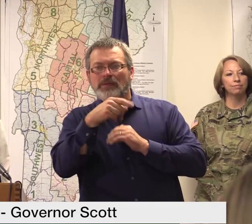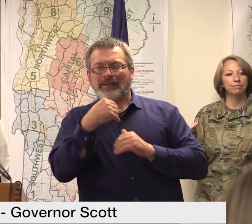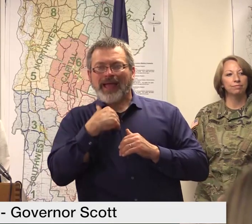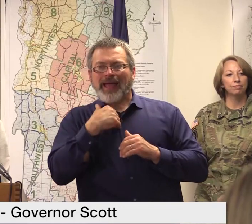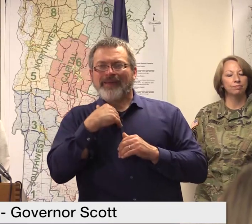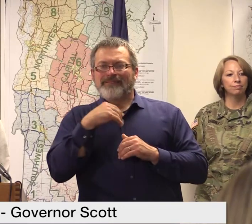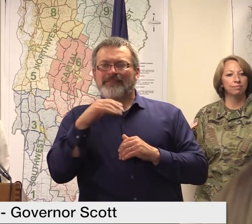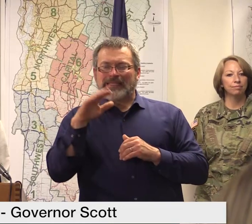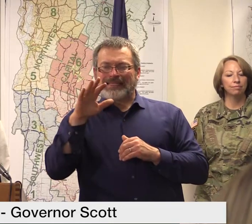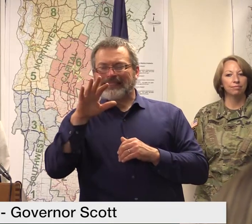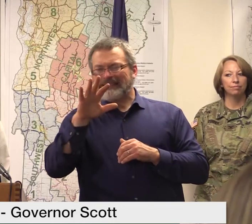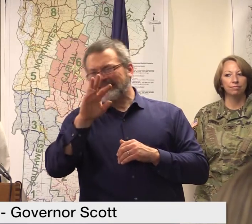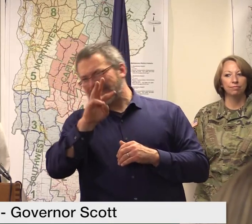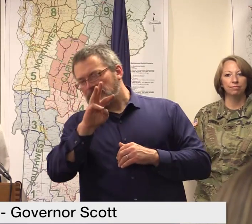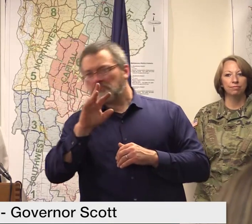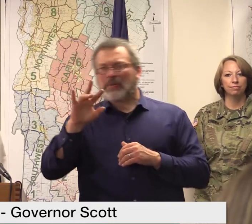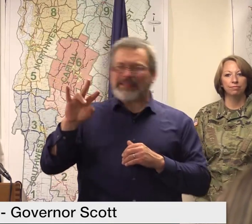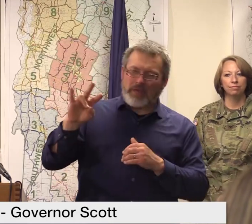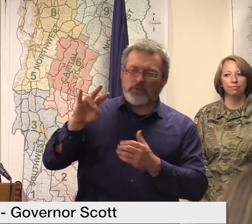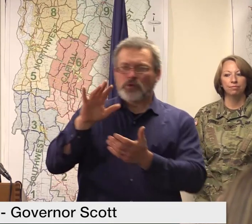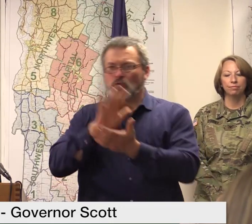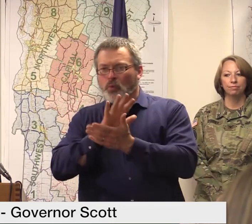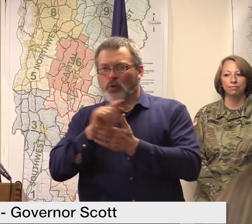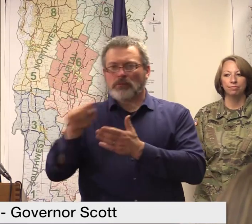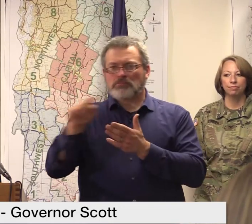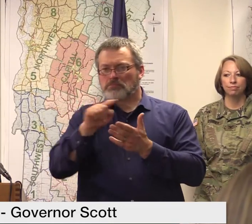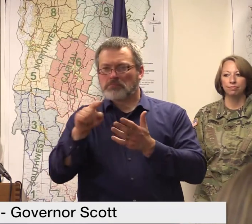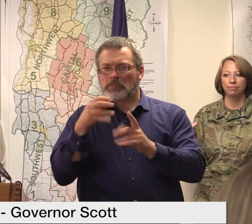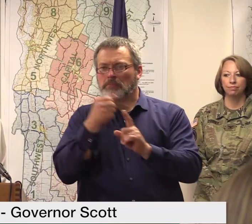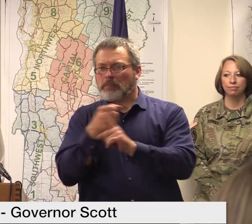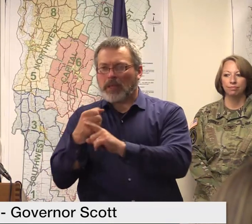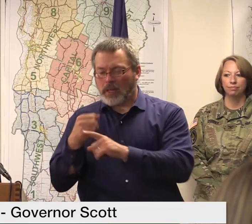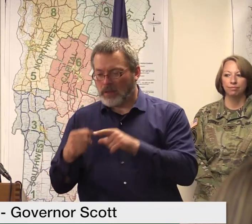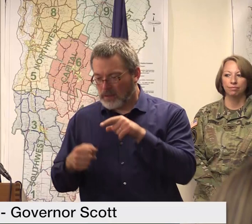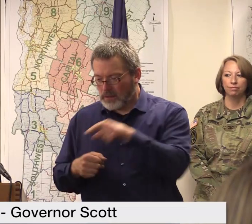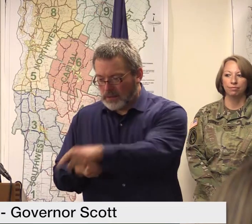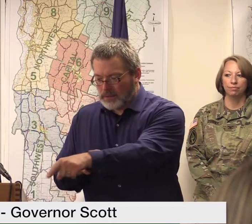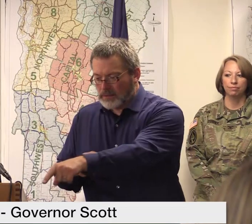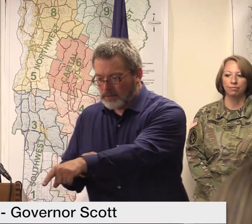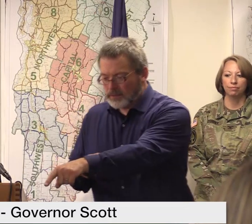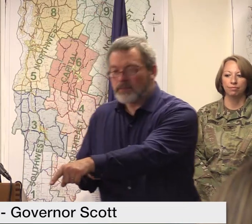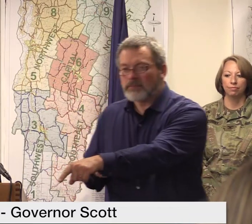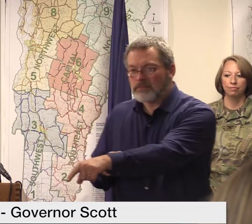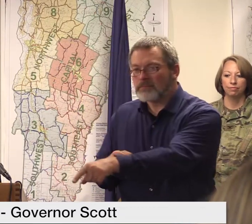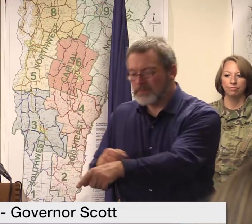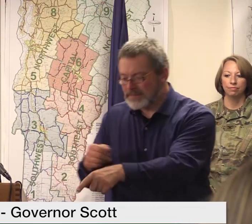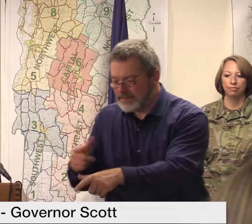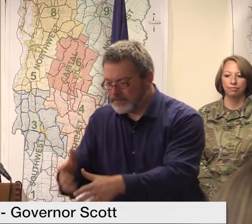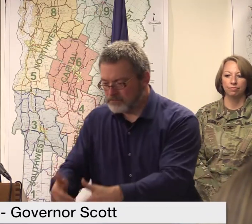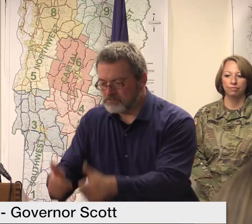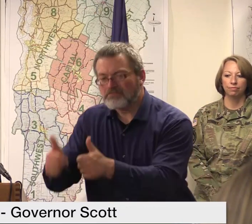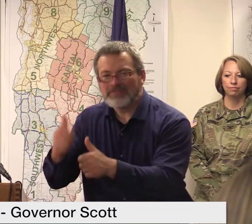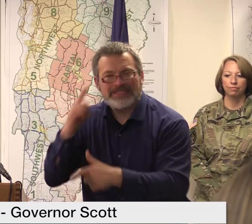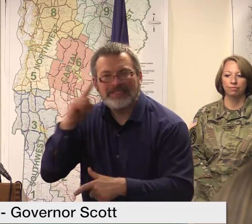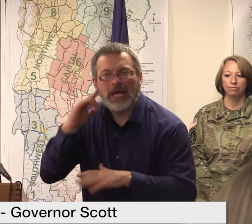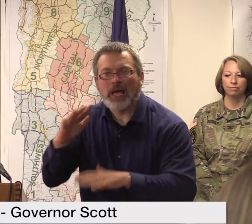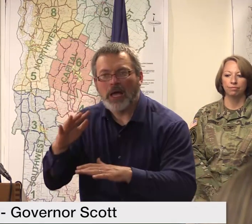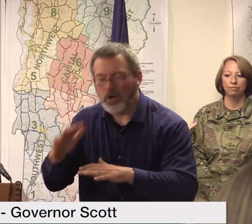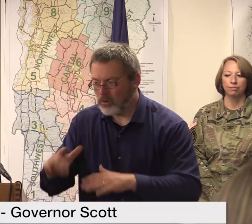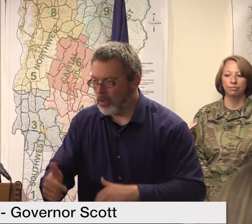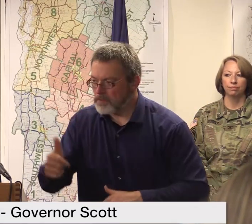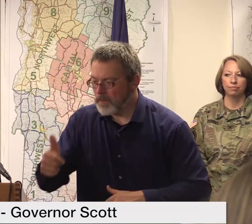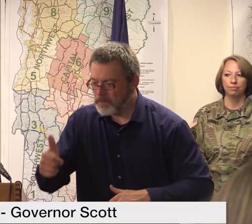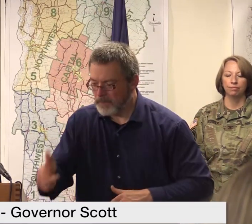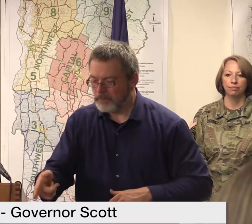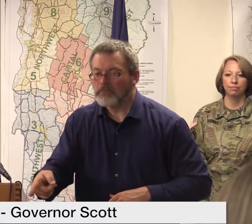sure sure governor so currently we have nine schools across the state